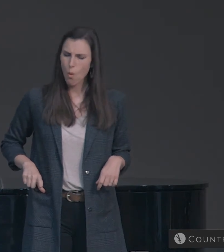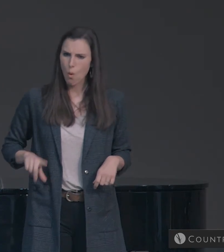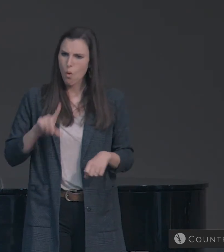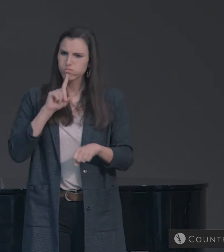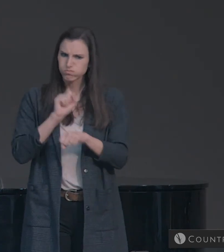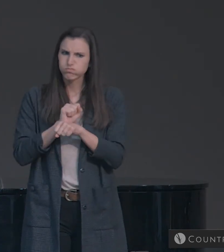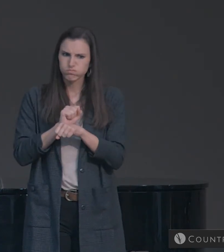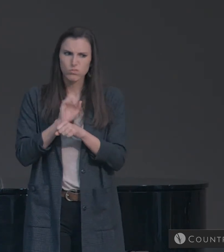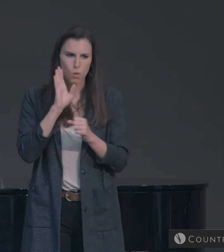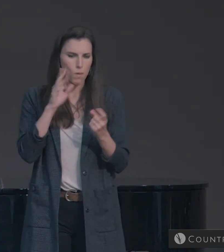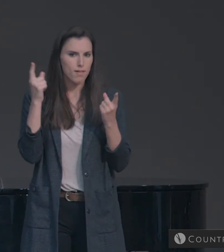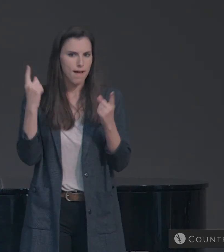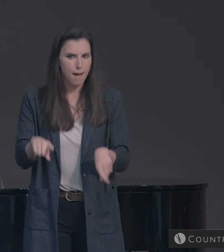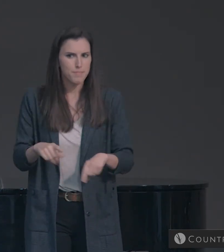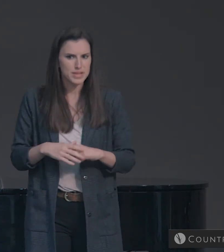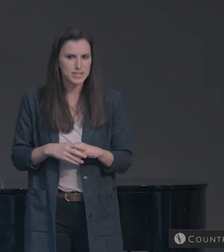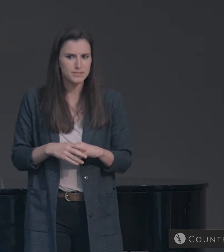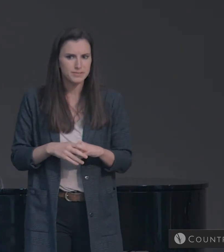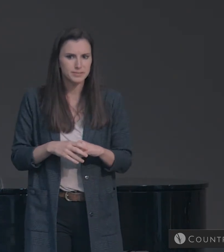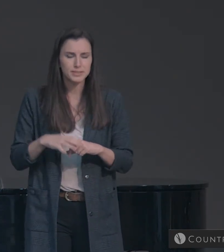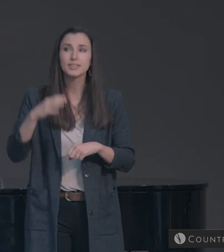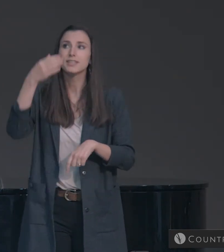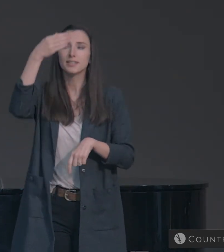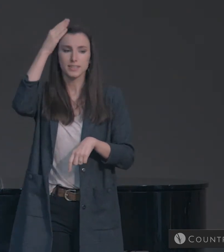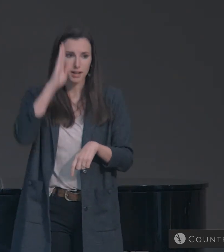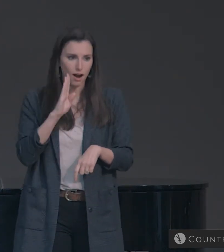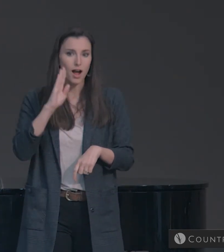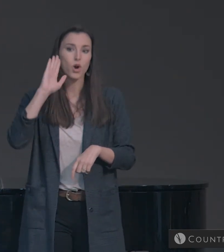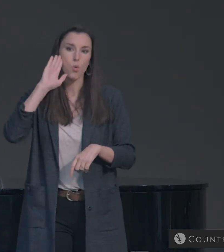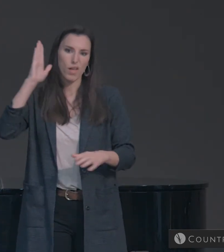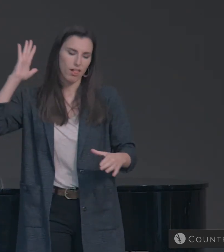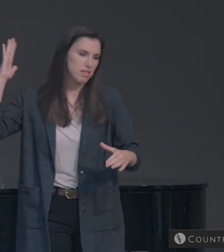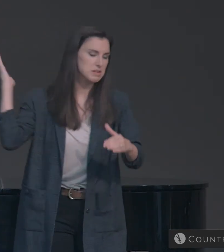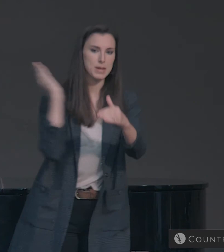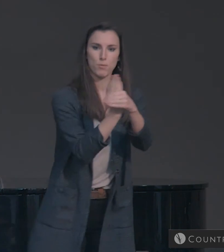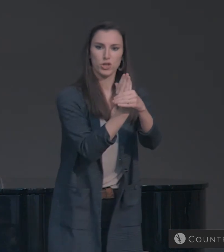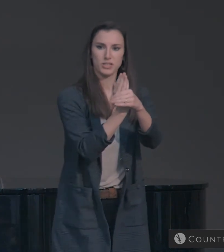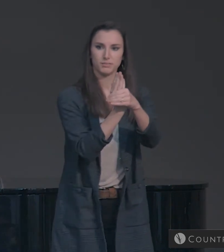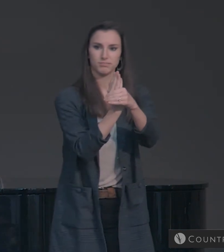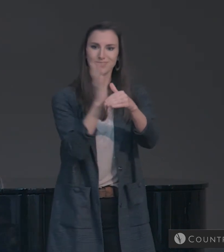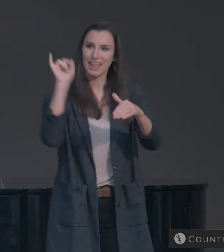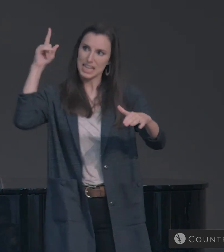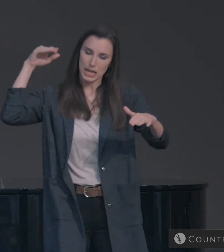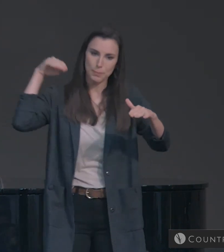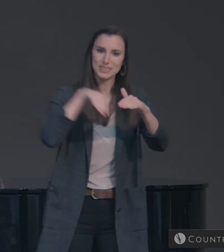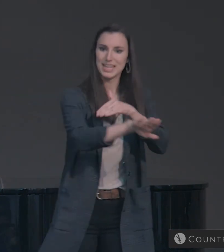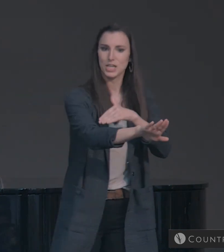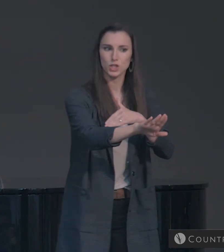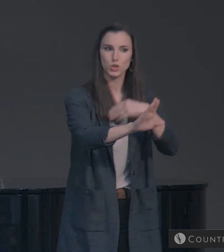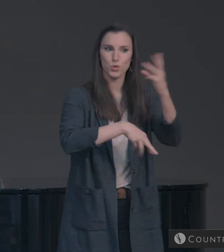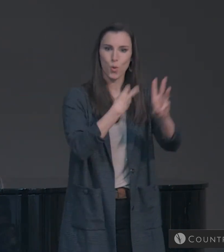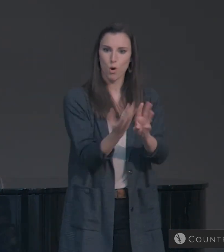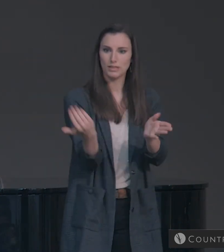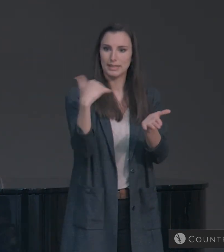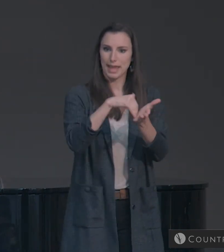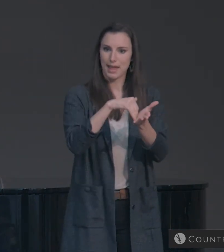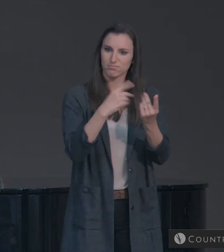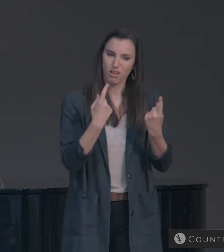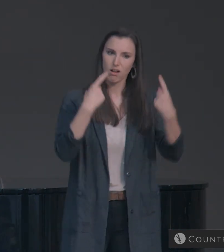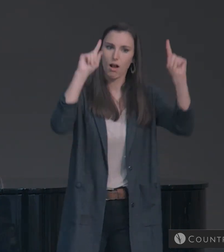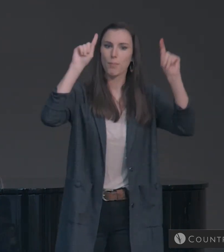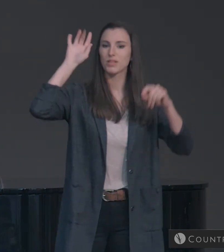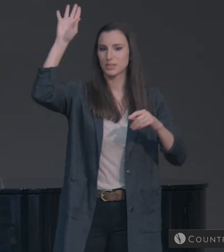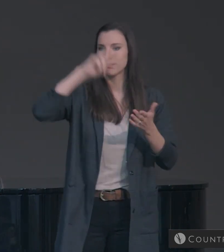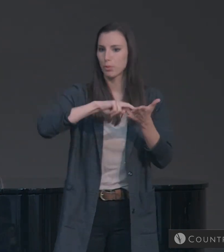anticipated time where God will intervene. He will step into his creation to accomplish his